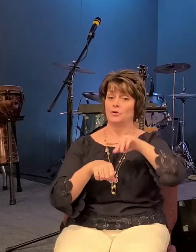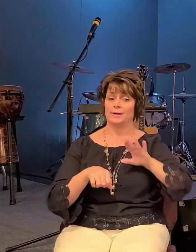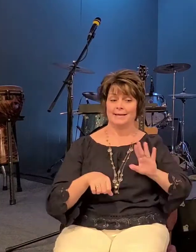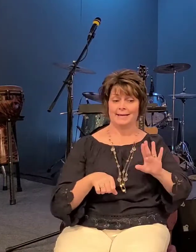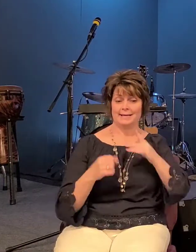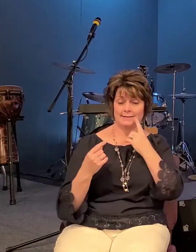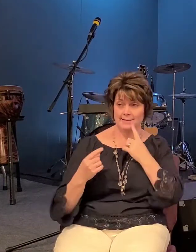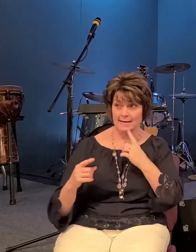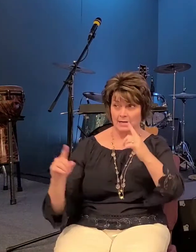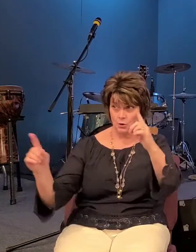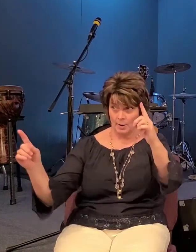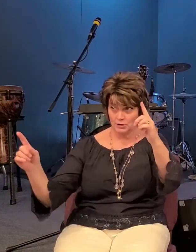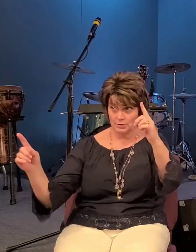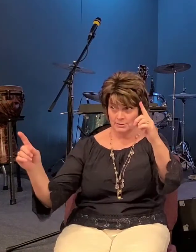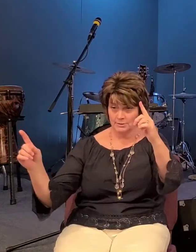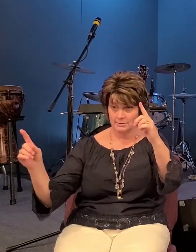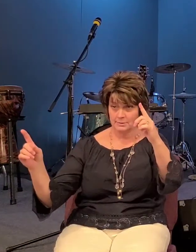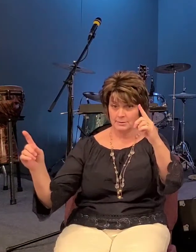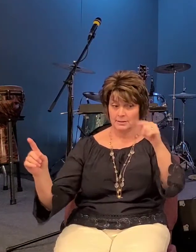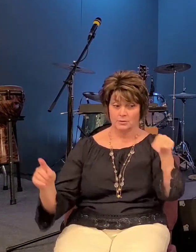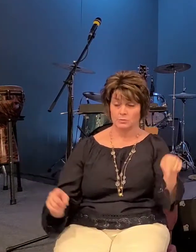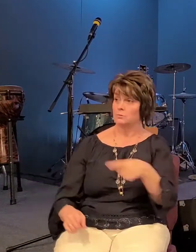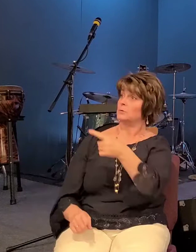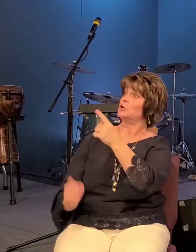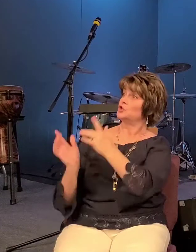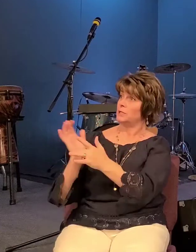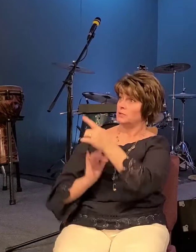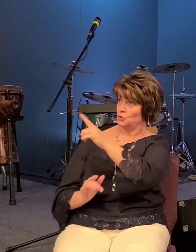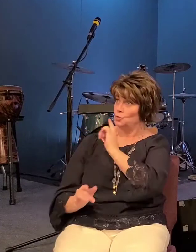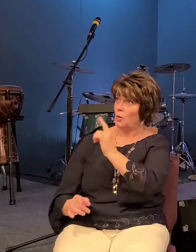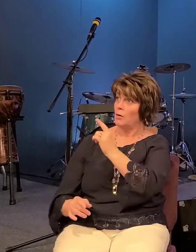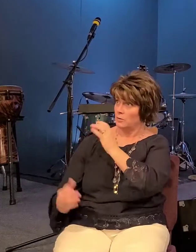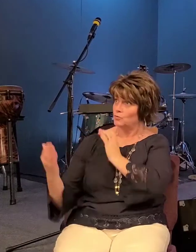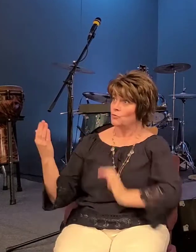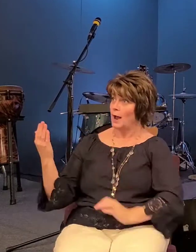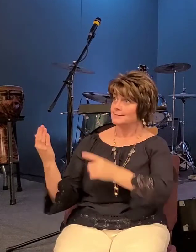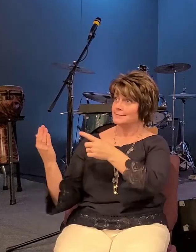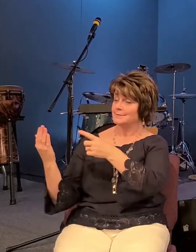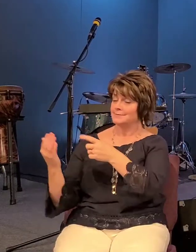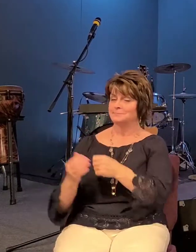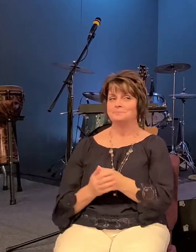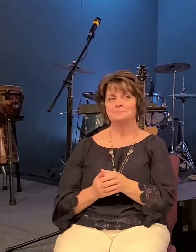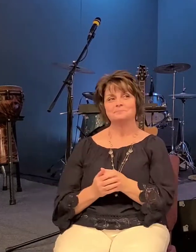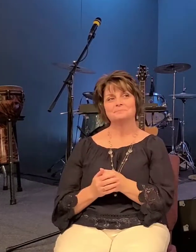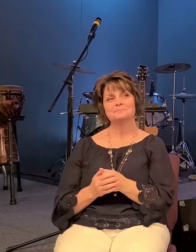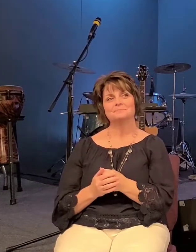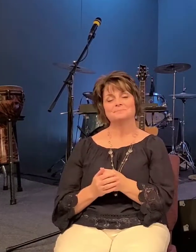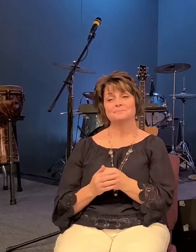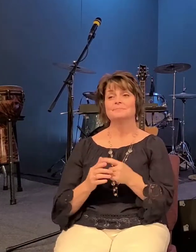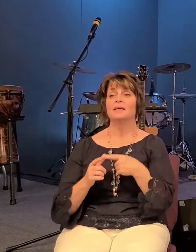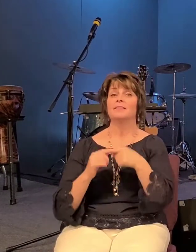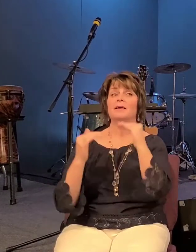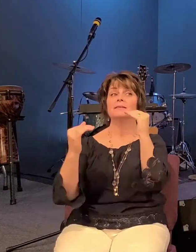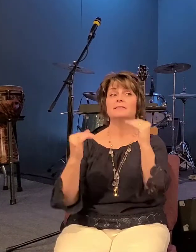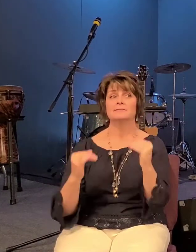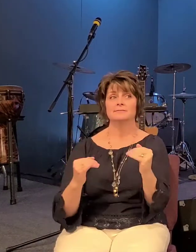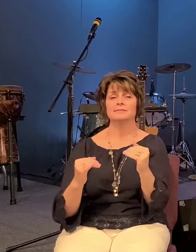realized and he said that well you're the christ and then jesus predicts his death